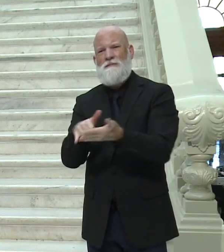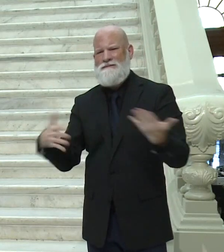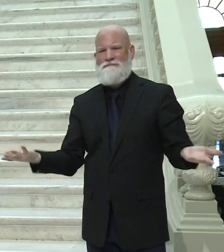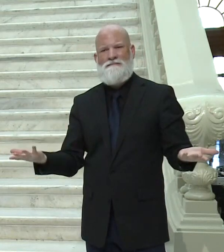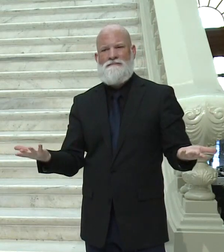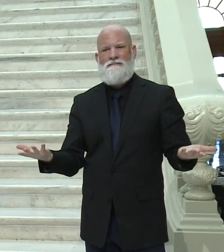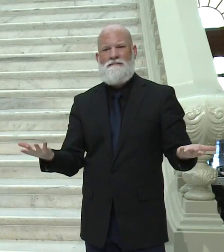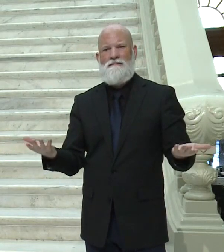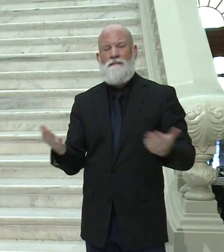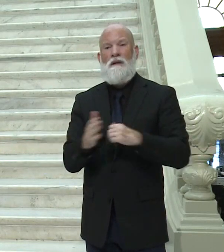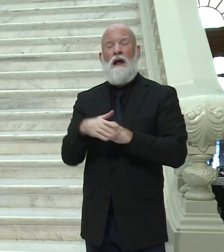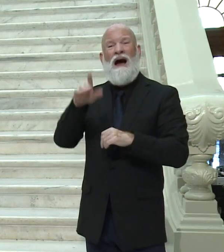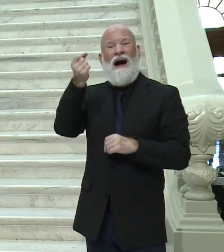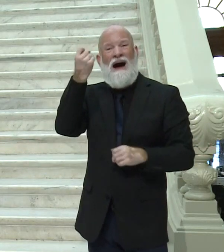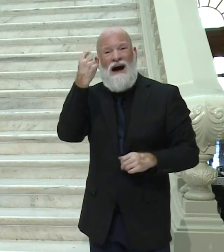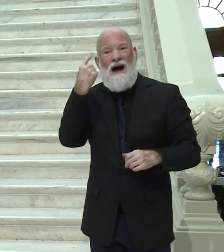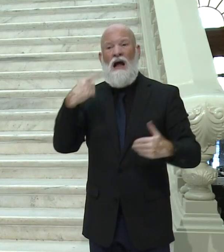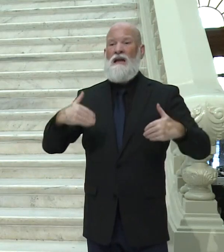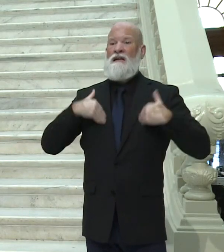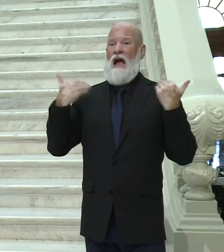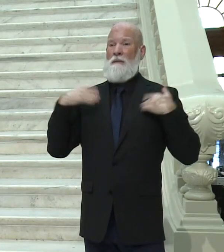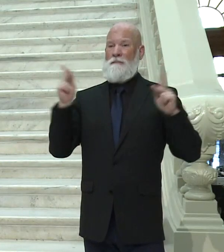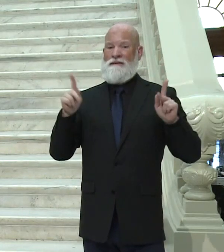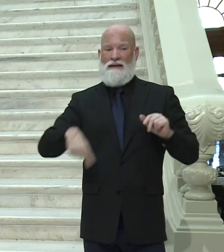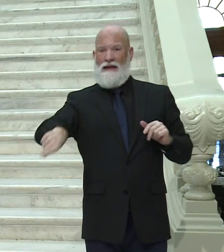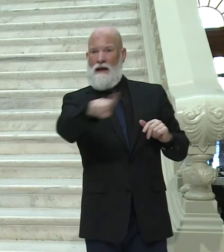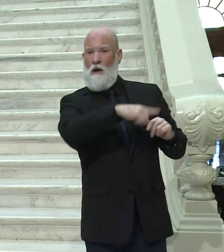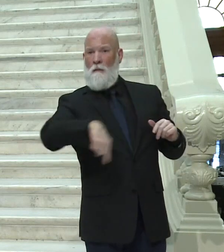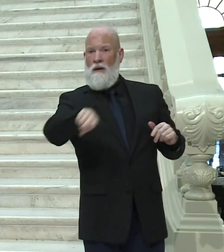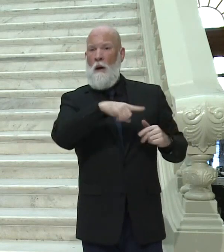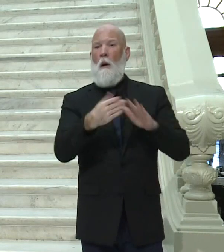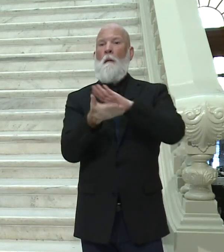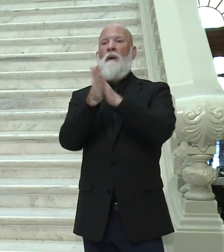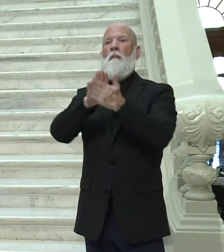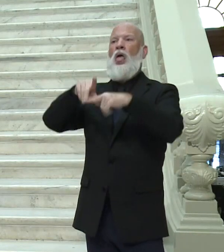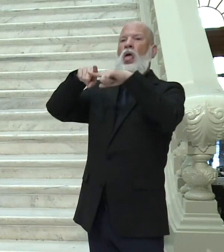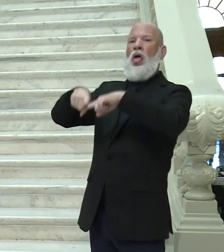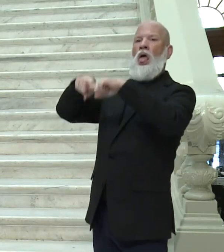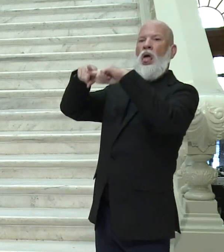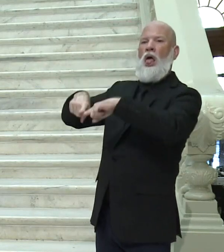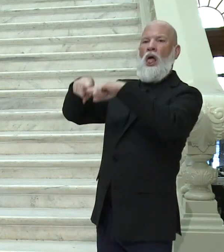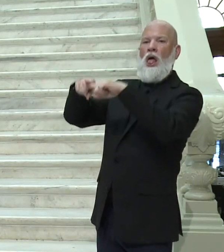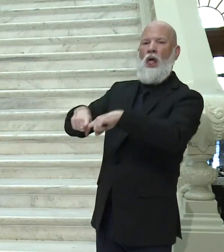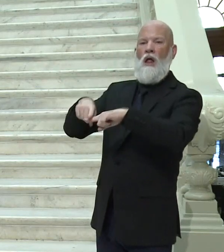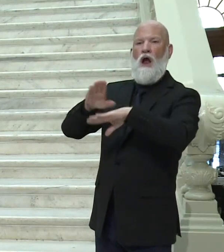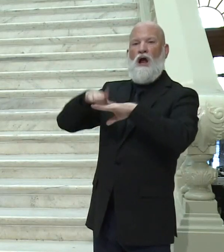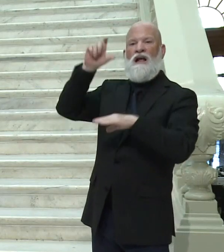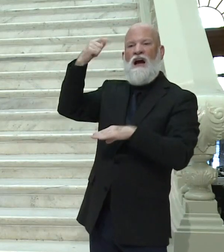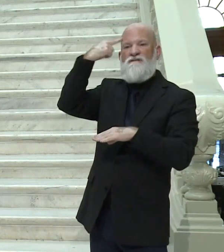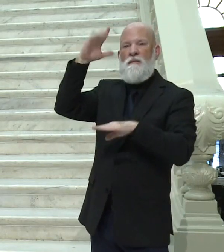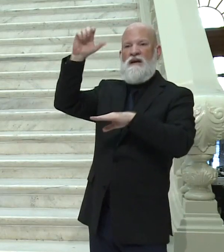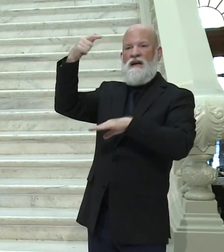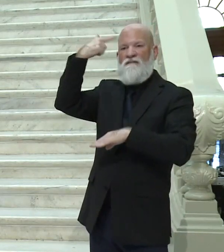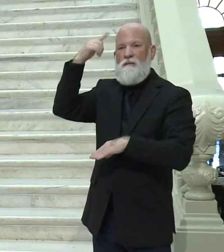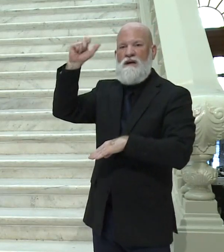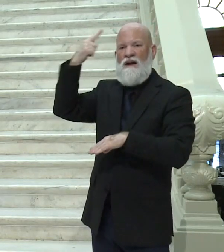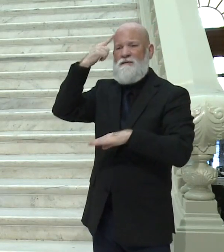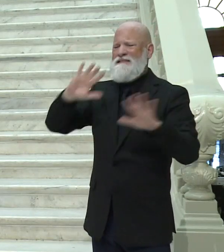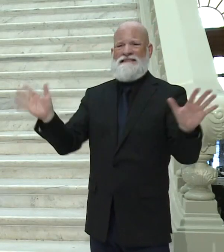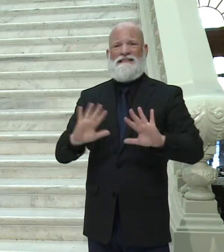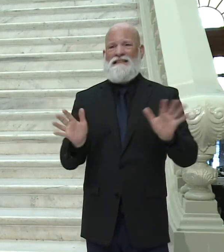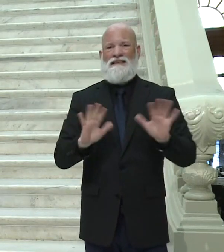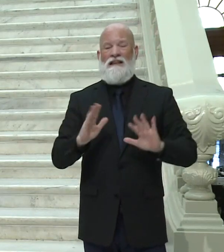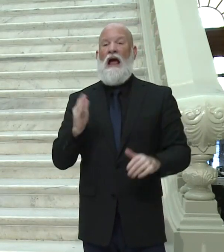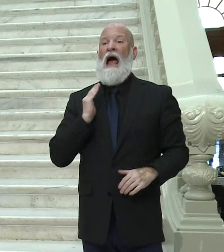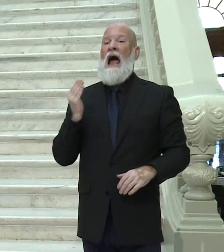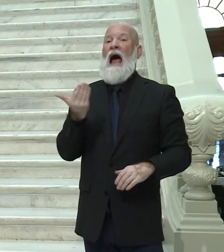our young people and other people getting so reliant on the government that we lose what the basis of this country was found on.